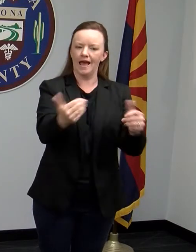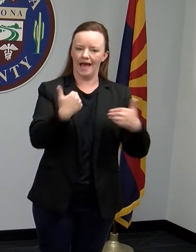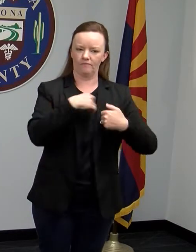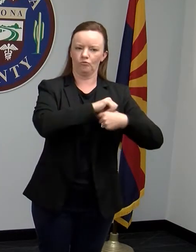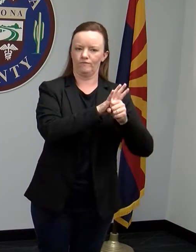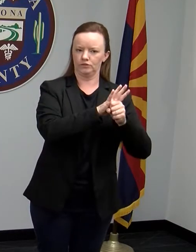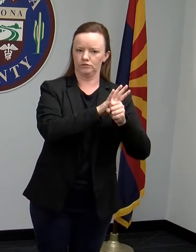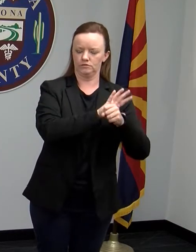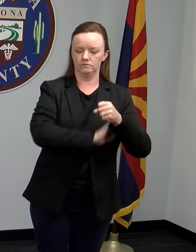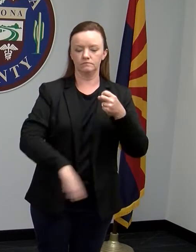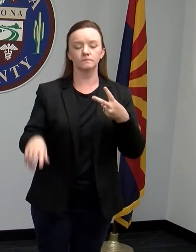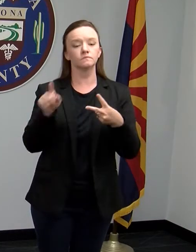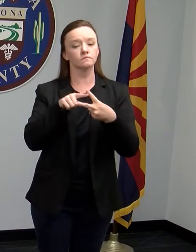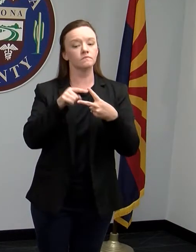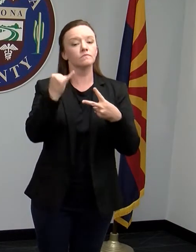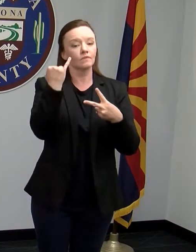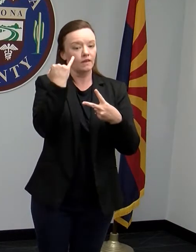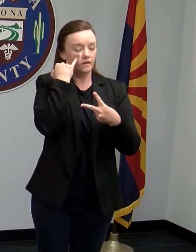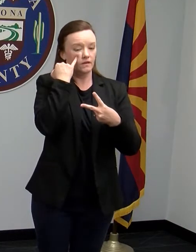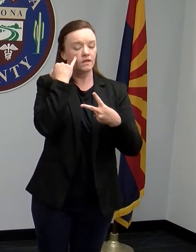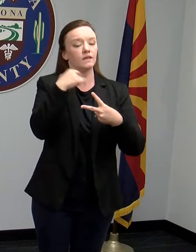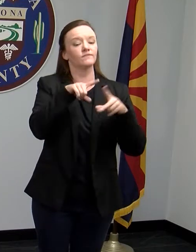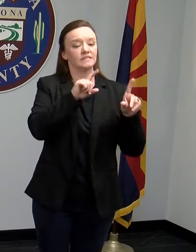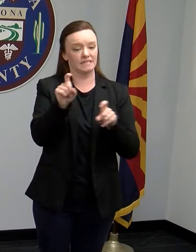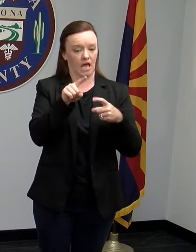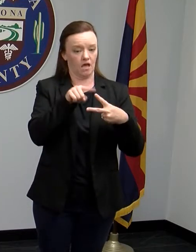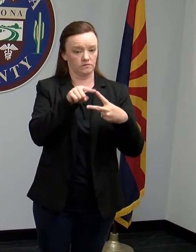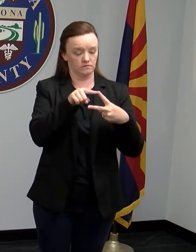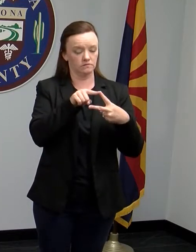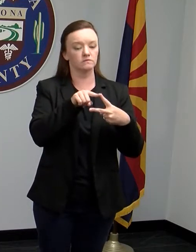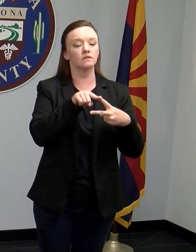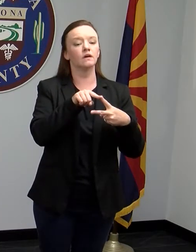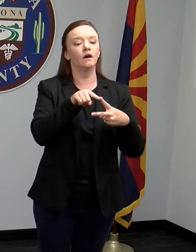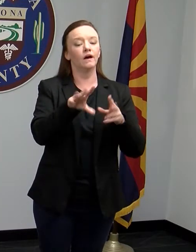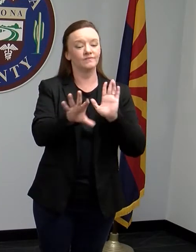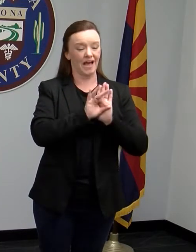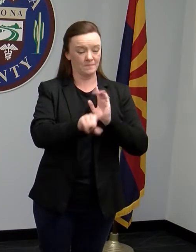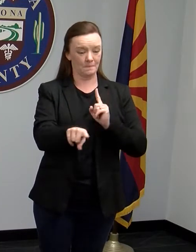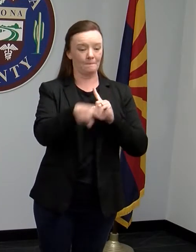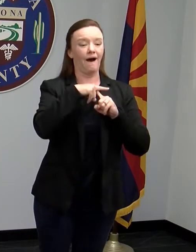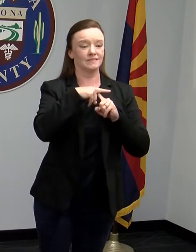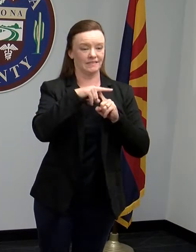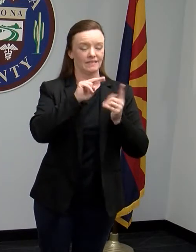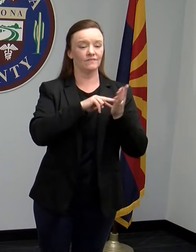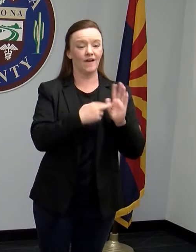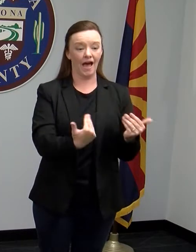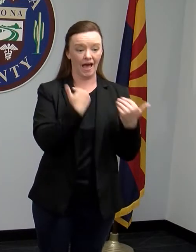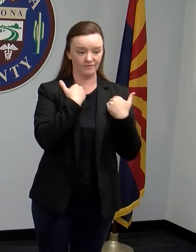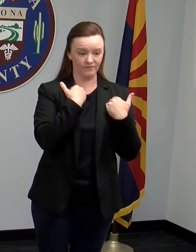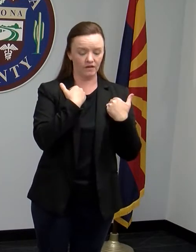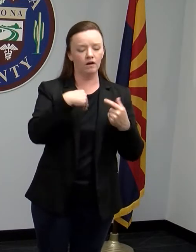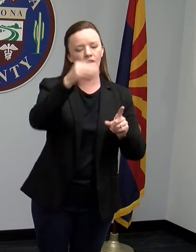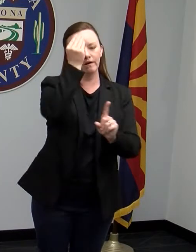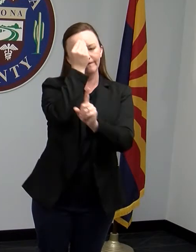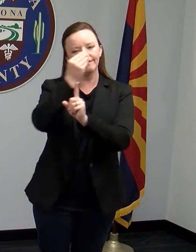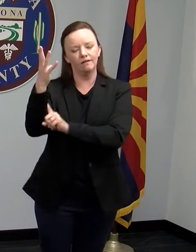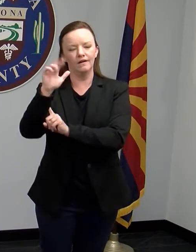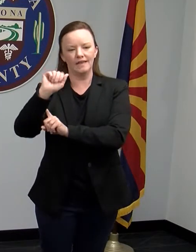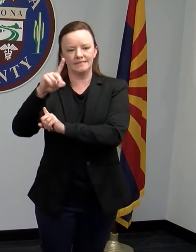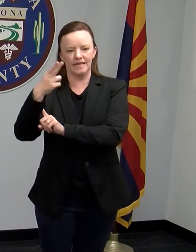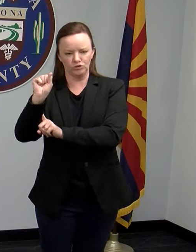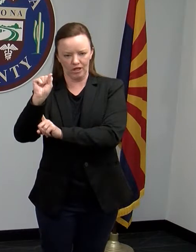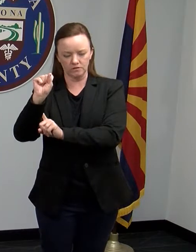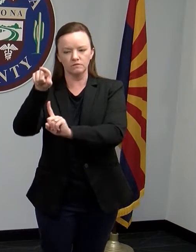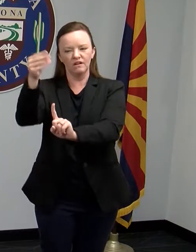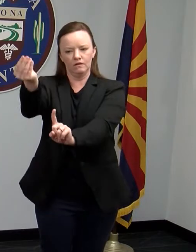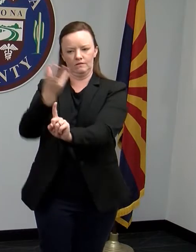tests are automatically sent to the Arizona Department of Health Services and shared with Maricopa County, and this is